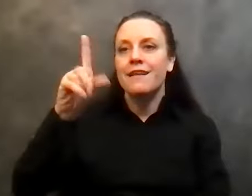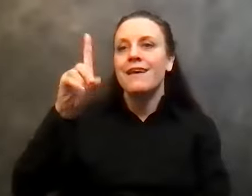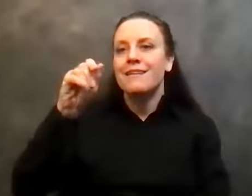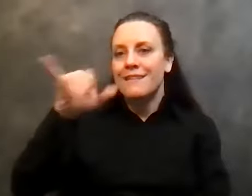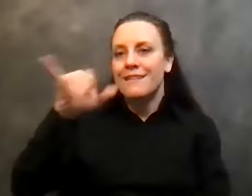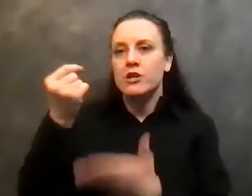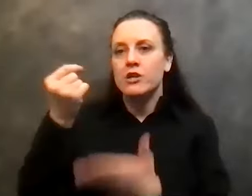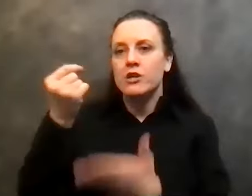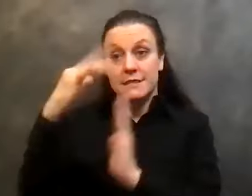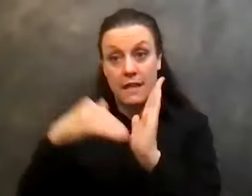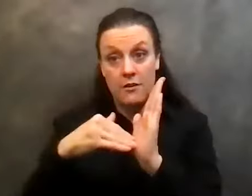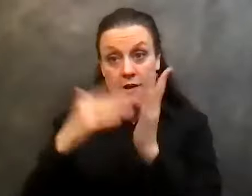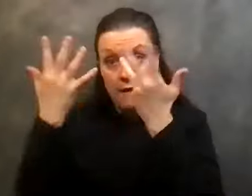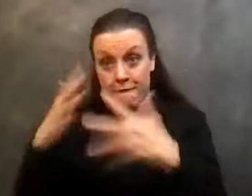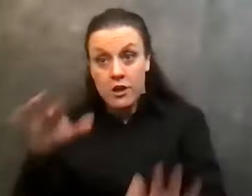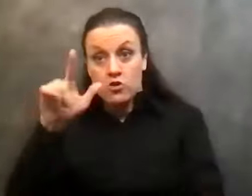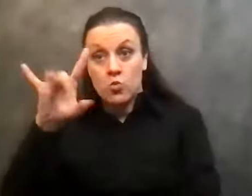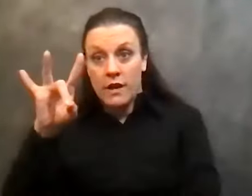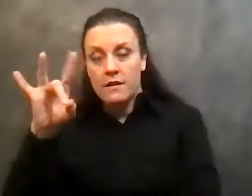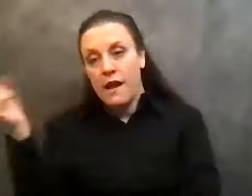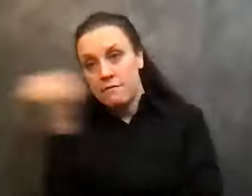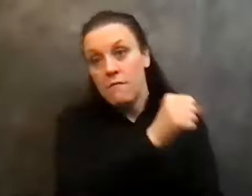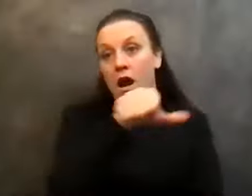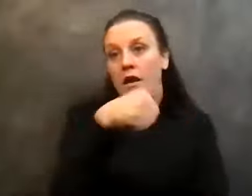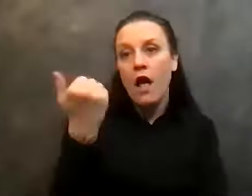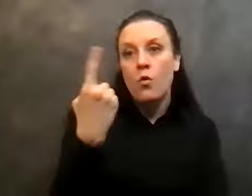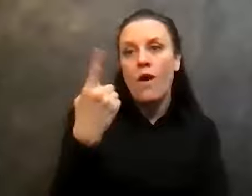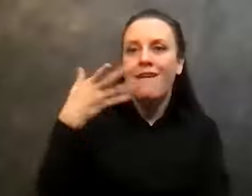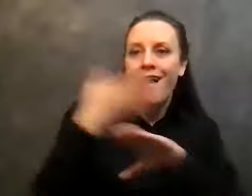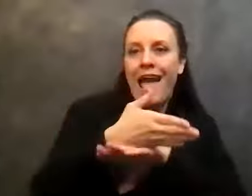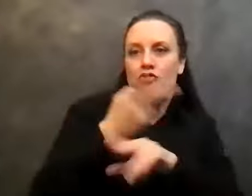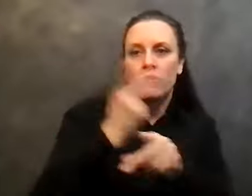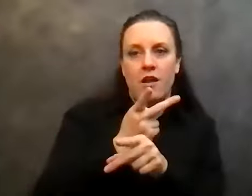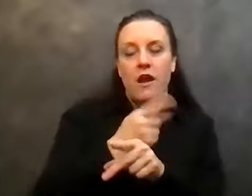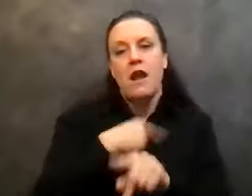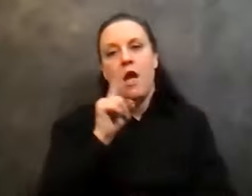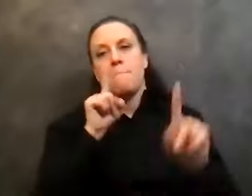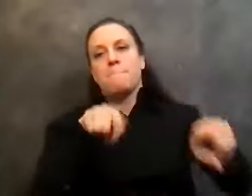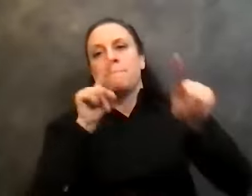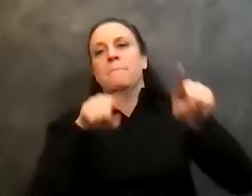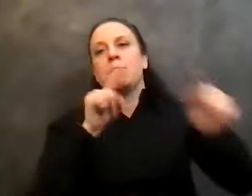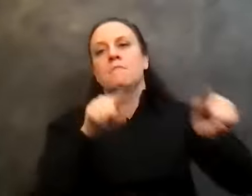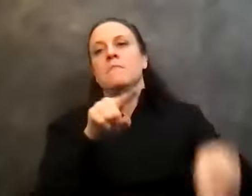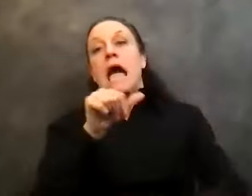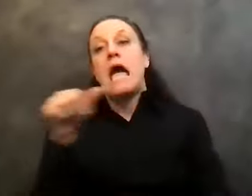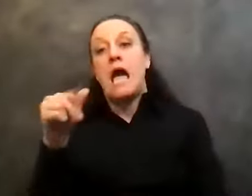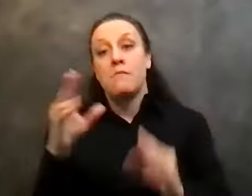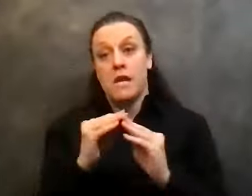when I got out of that treatment center, I signed myself into aftercare, and I started to go to some AA meetings, they said, you should probably go to some AA meetings.